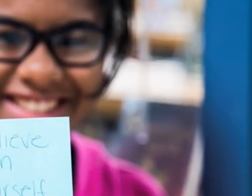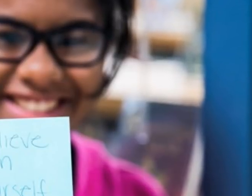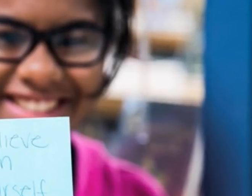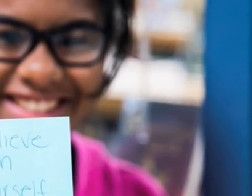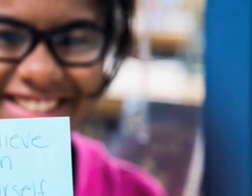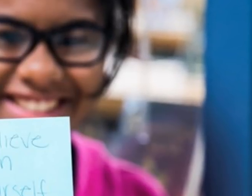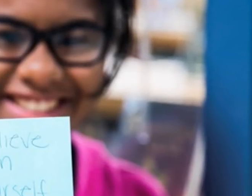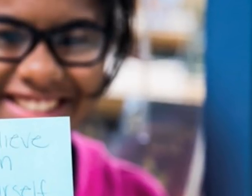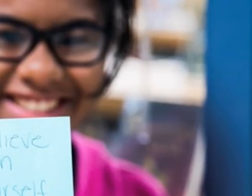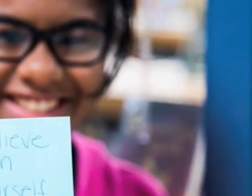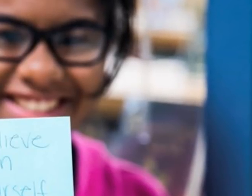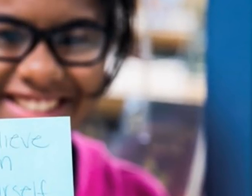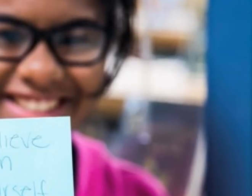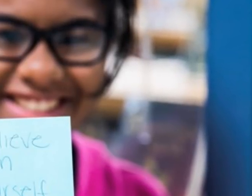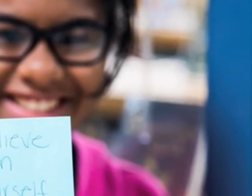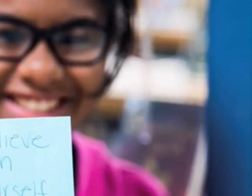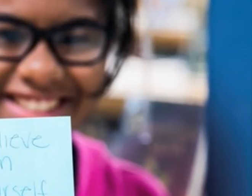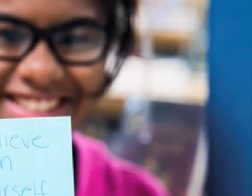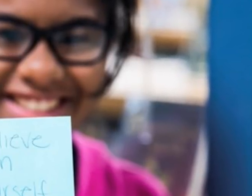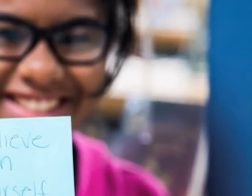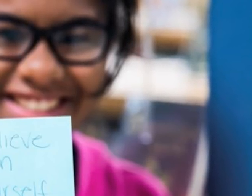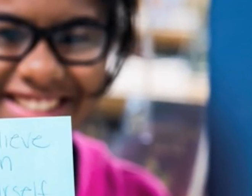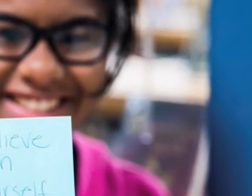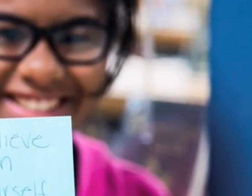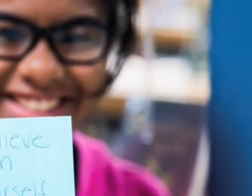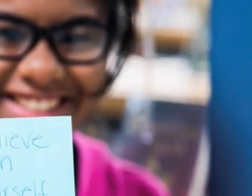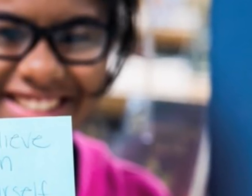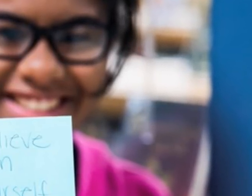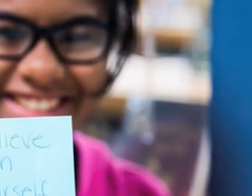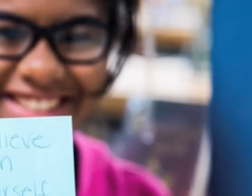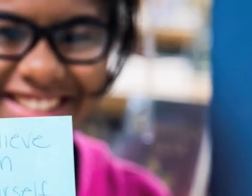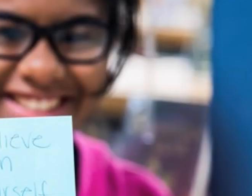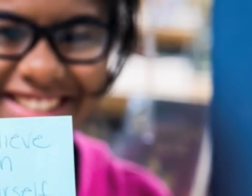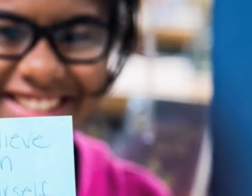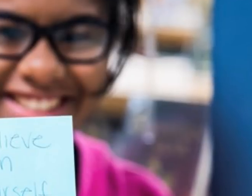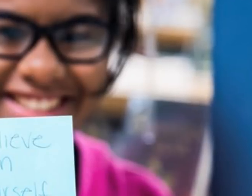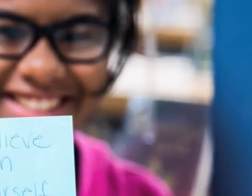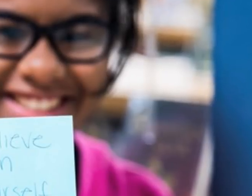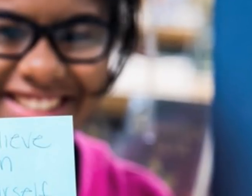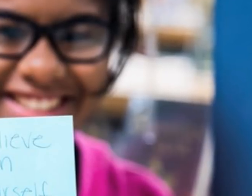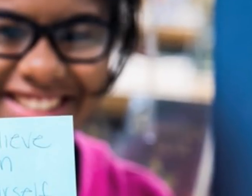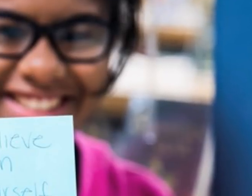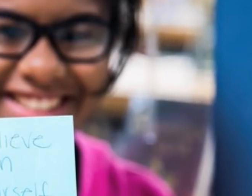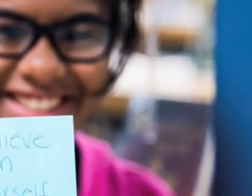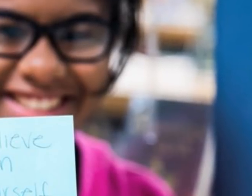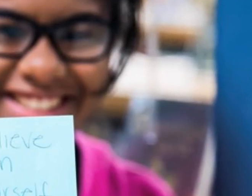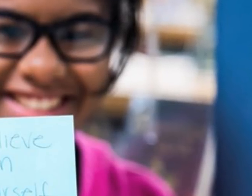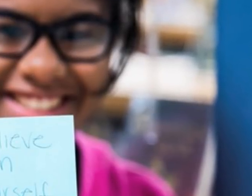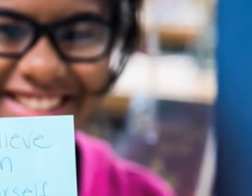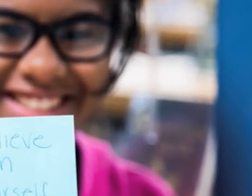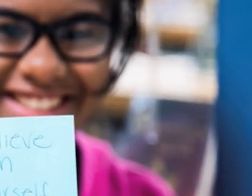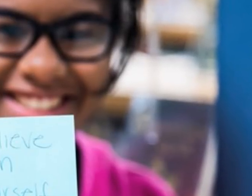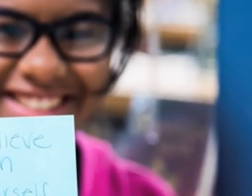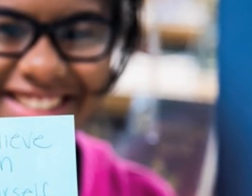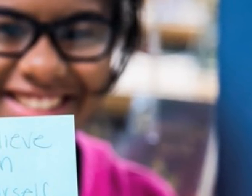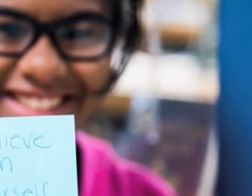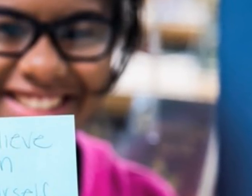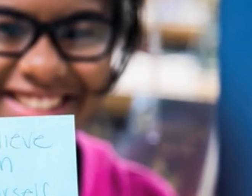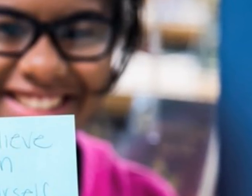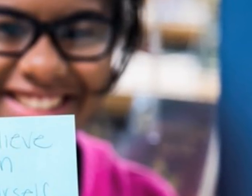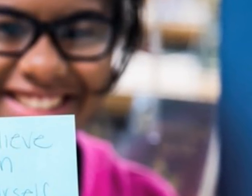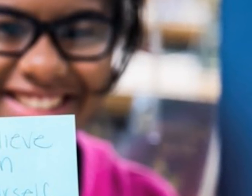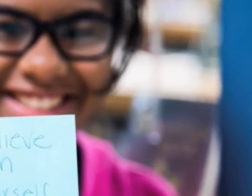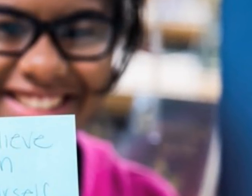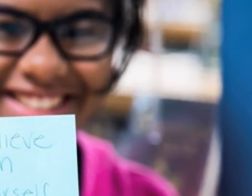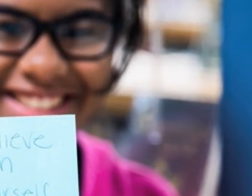I also want to take a moment to thank the Governor and Lieutenant Governor for our recently received $4 million grant from the